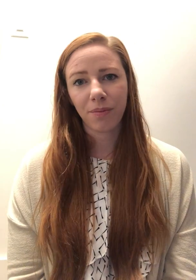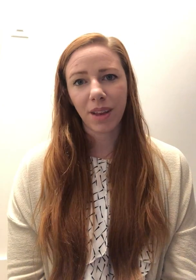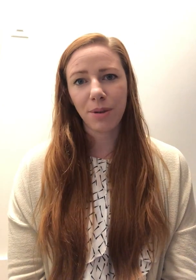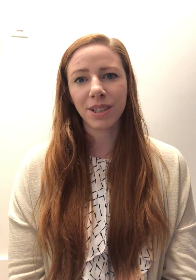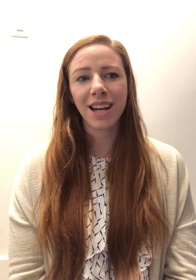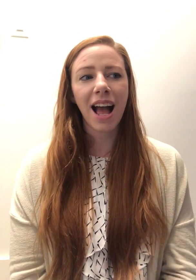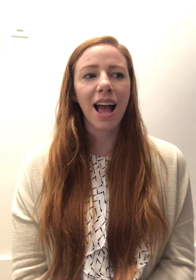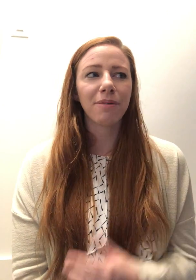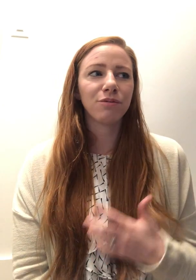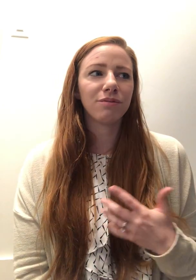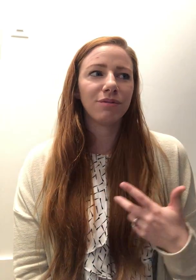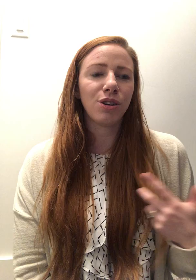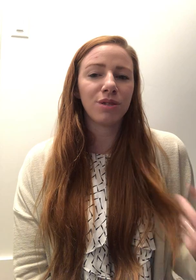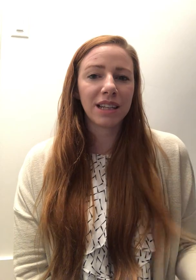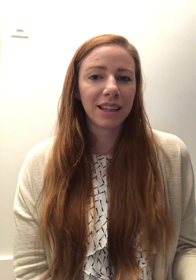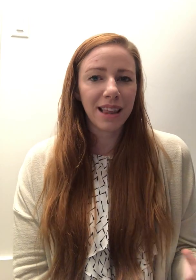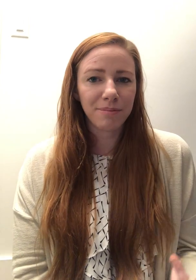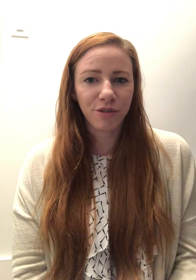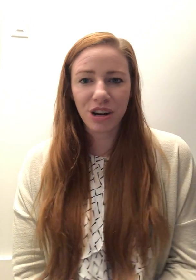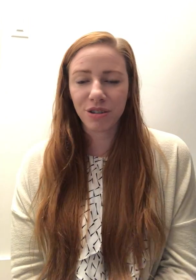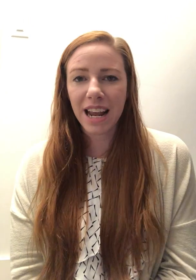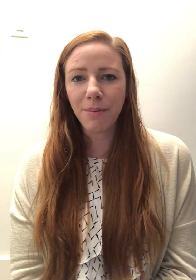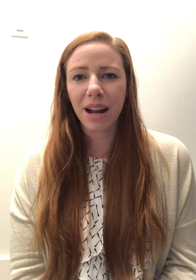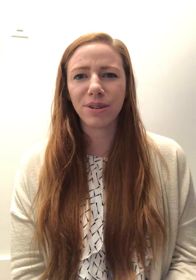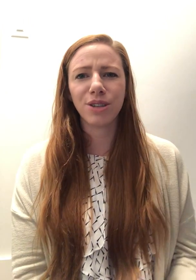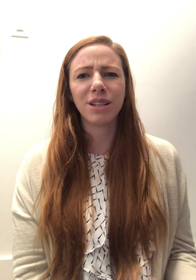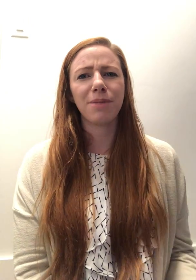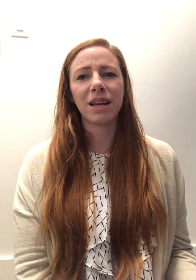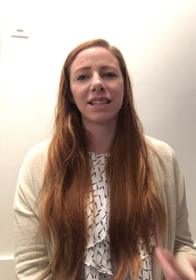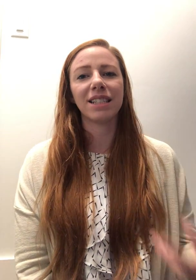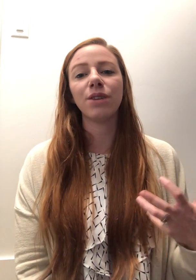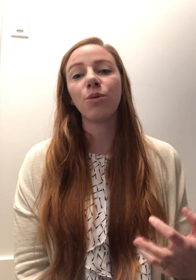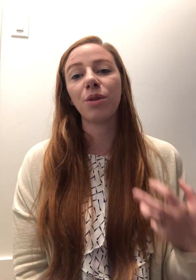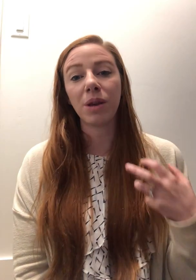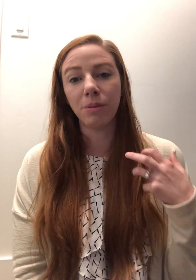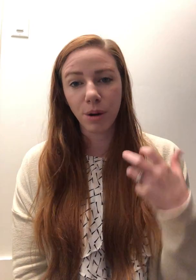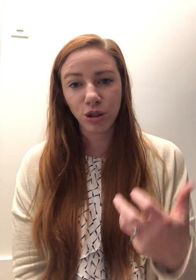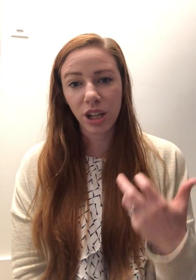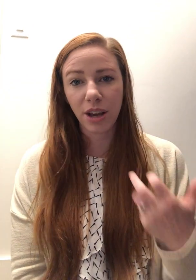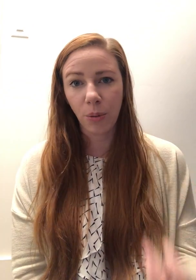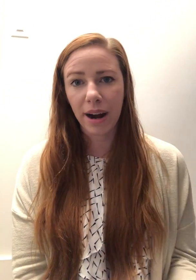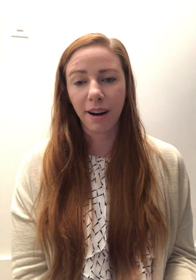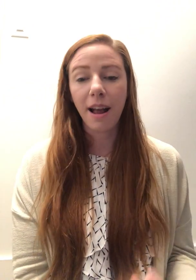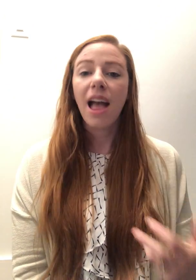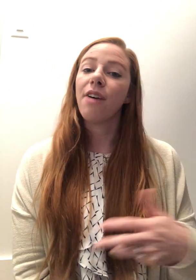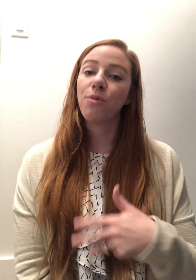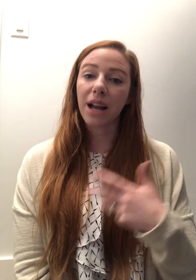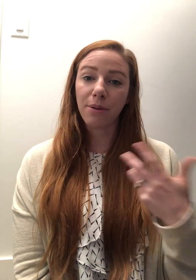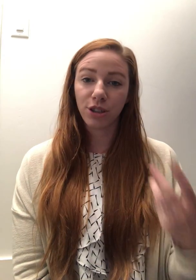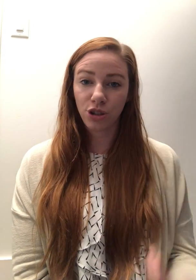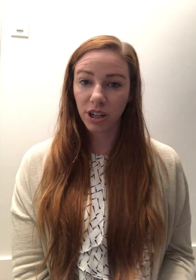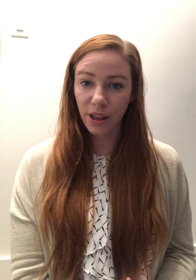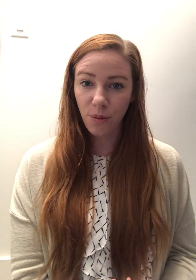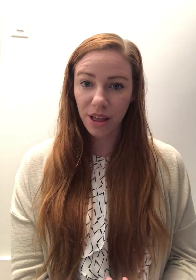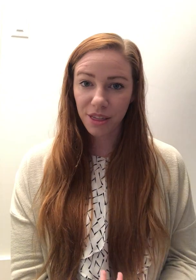I was not using them for entertainment. I was using them because I didn't want to be emotionally aware of what I was struggling with.